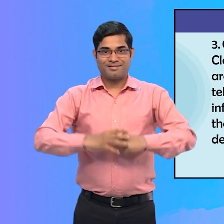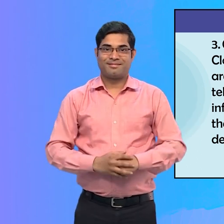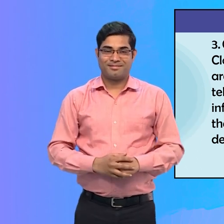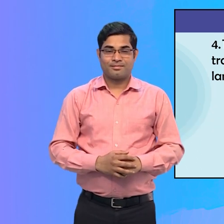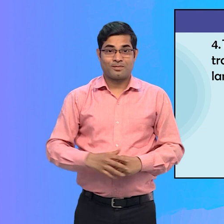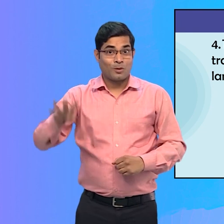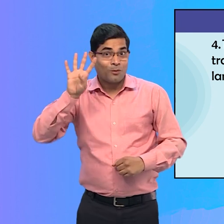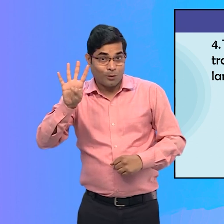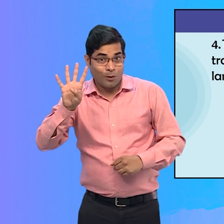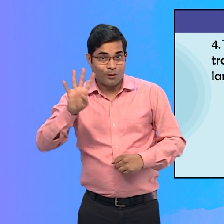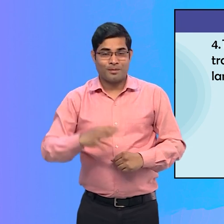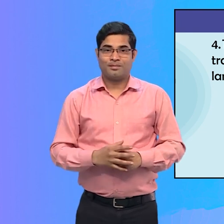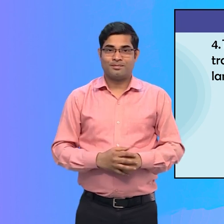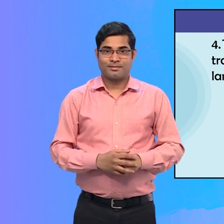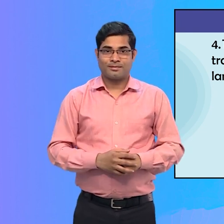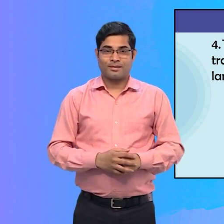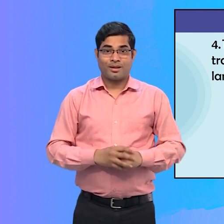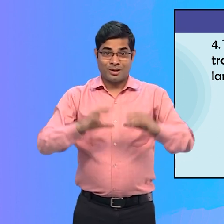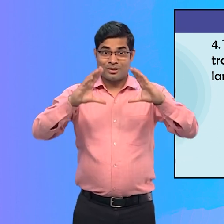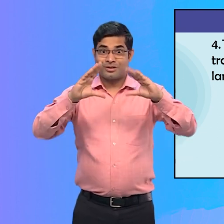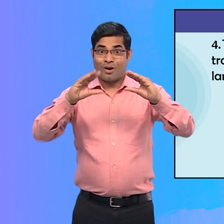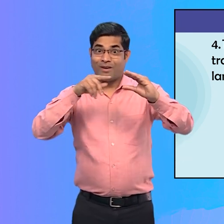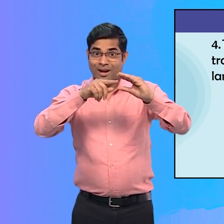4. . 3. Translation Software.